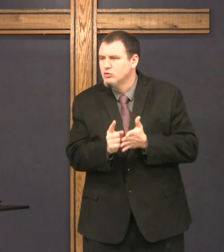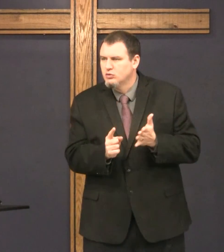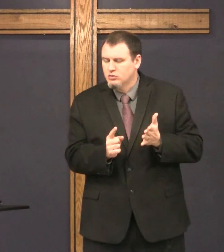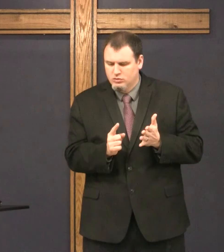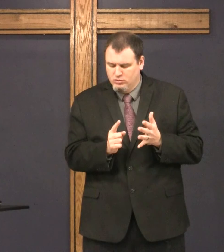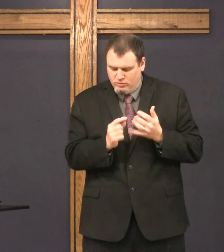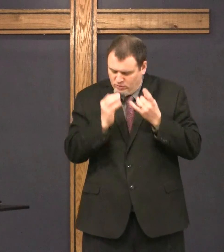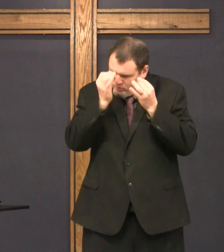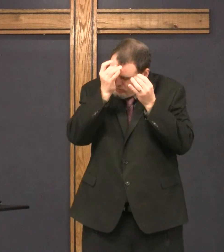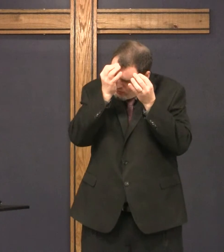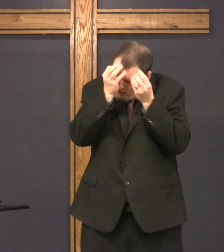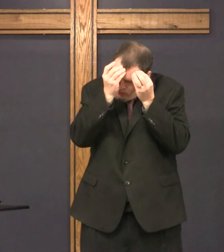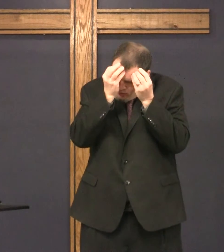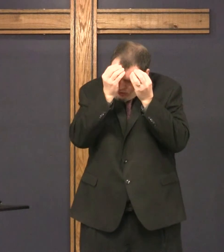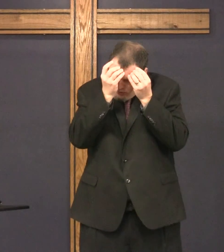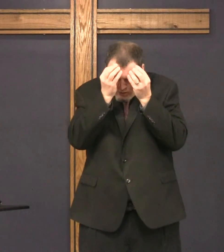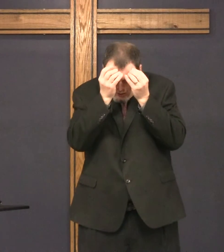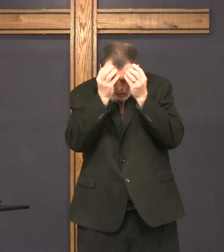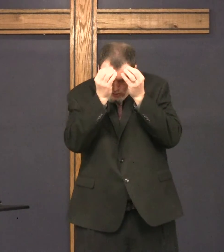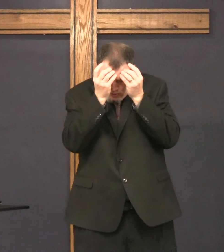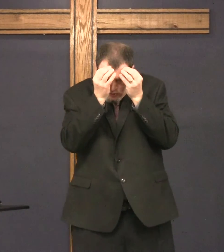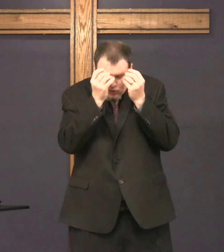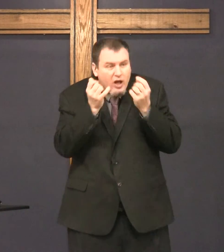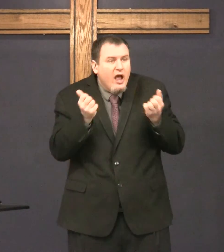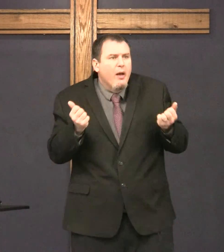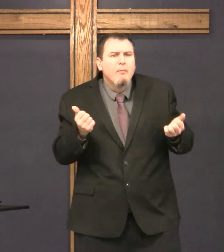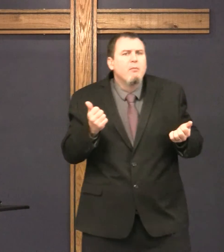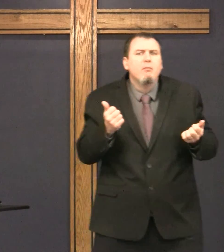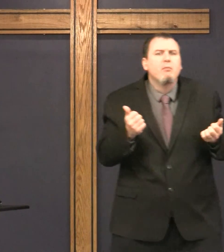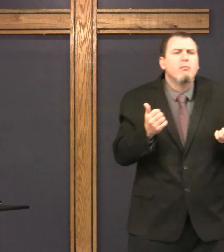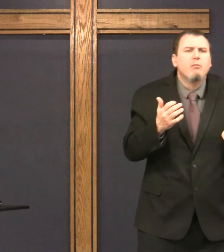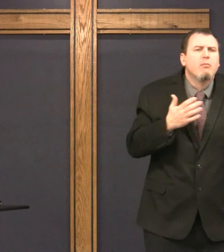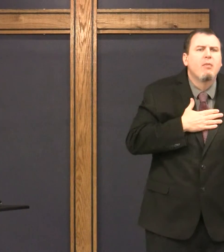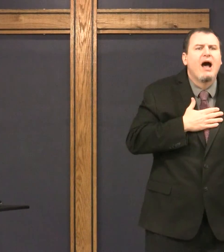for how many hours did he think about it.